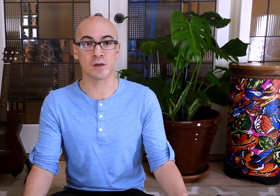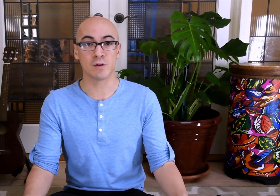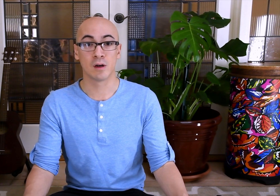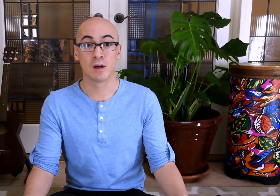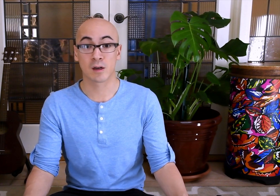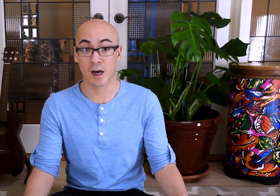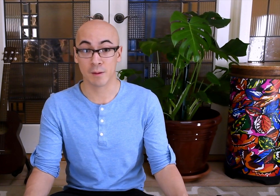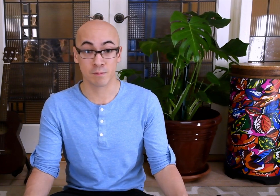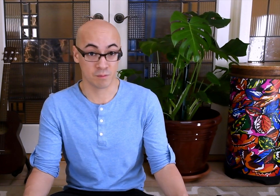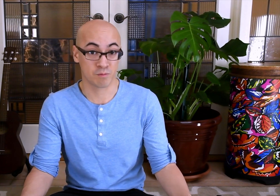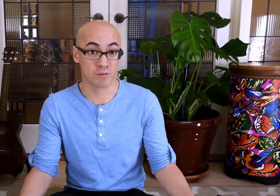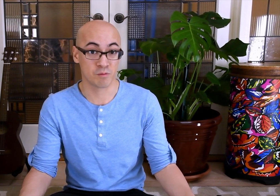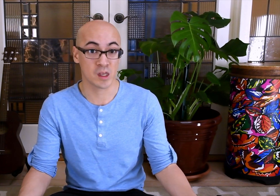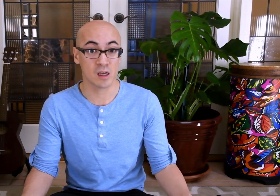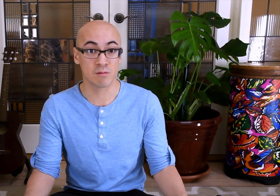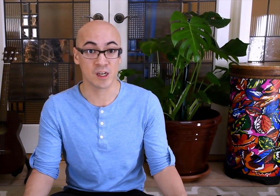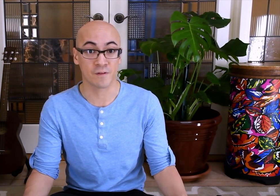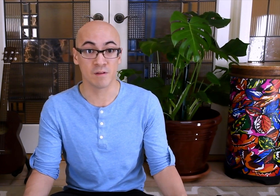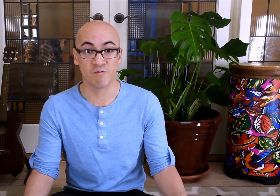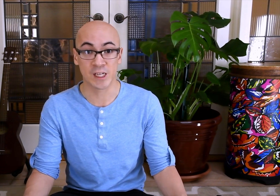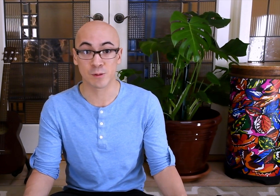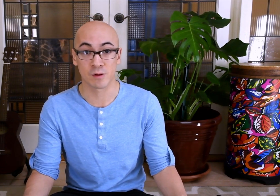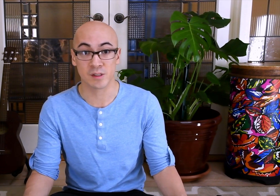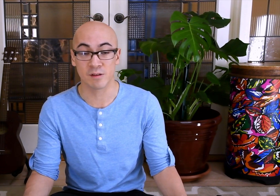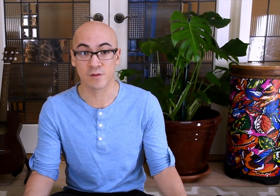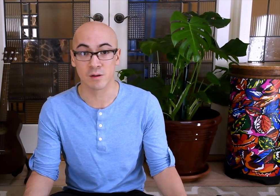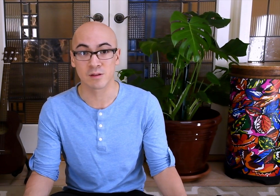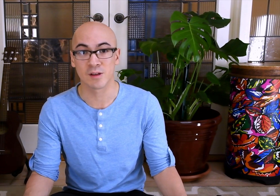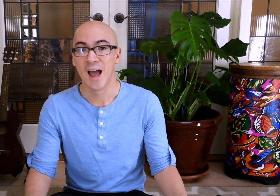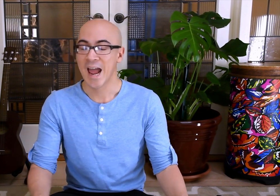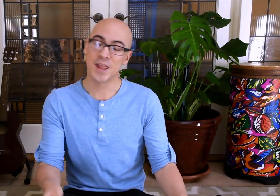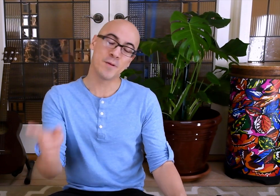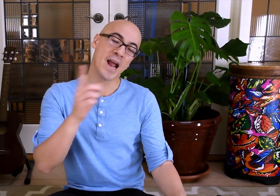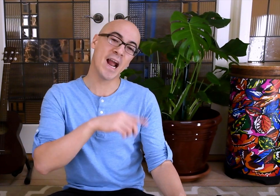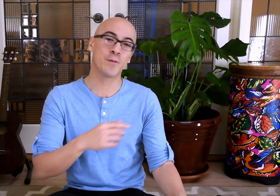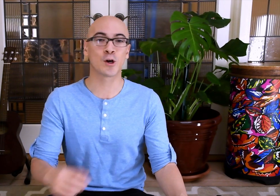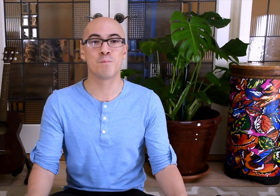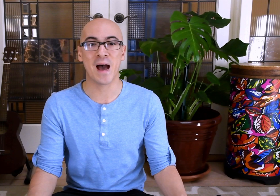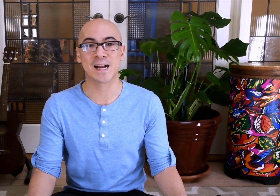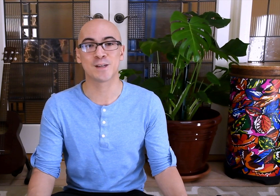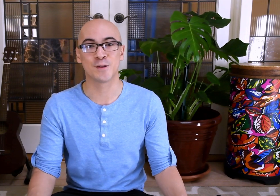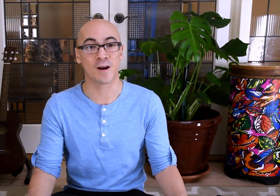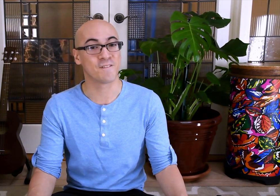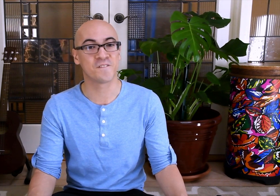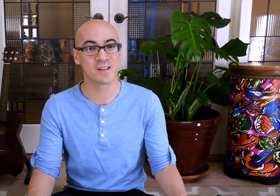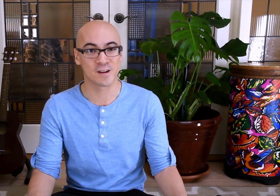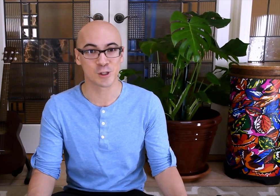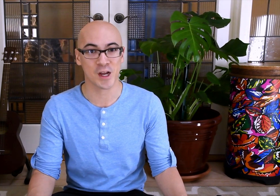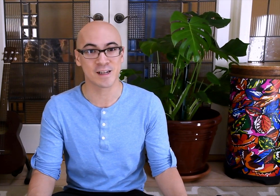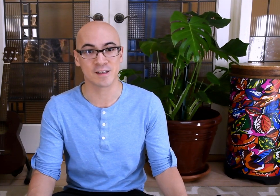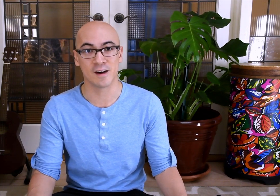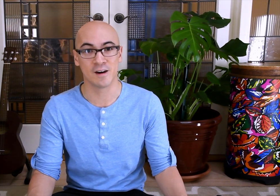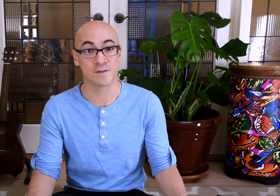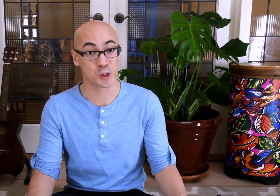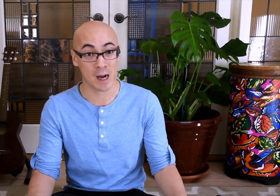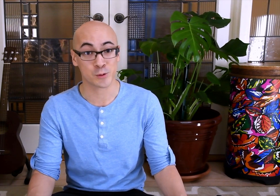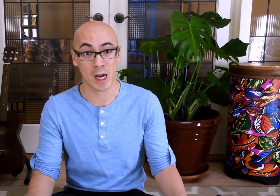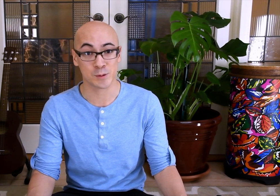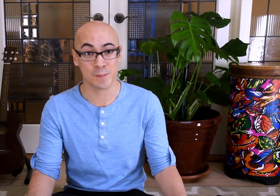cut up the different vegetables and fruits. And then in A, we go back to our fun little chant of chop, chop, chippity